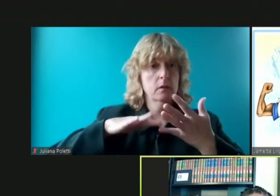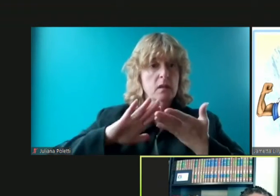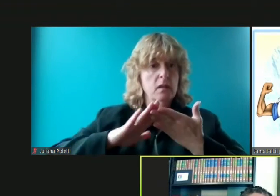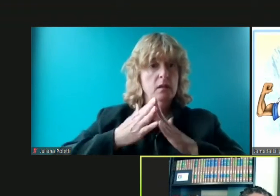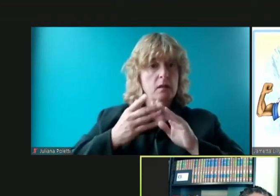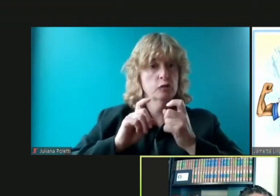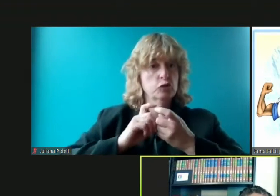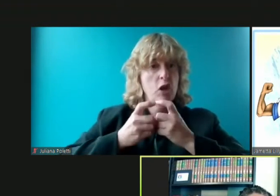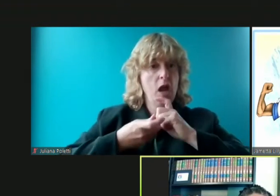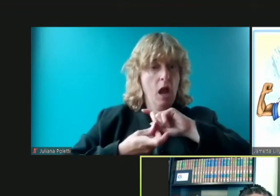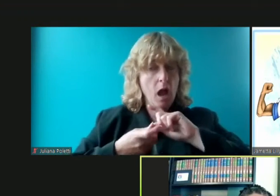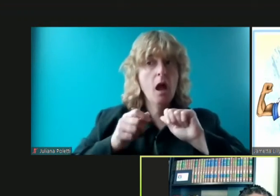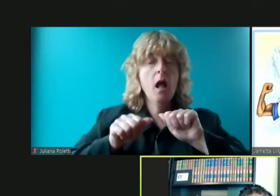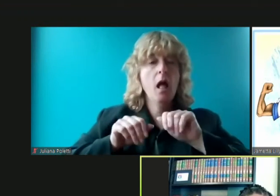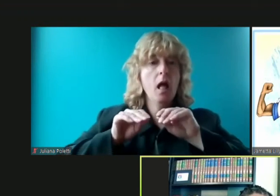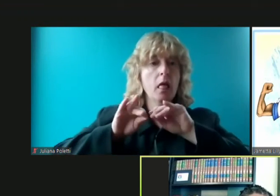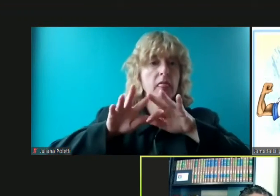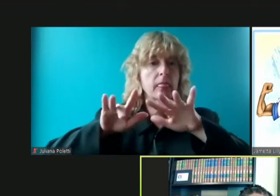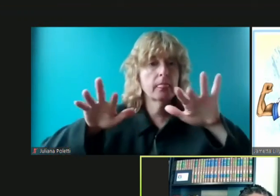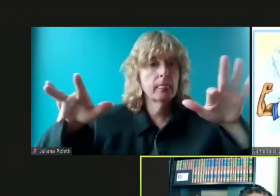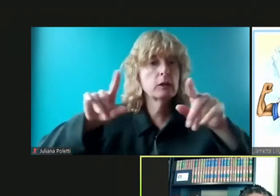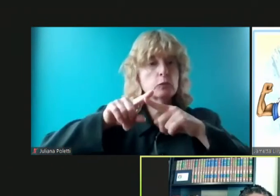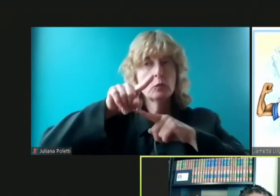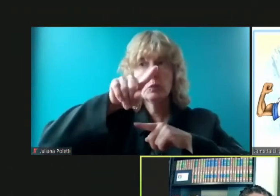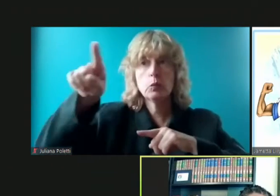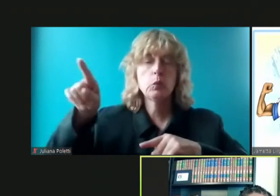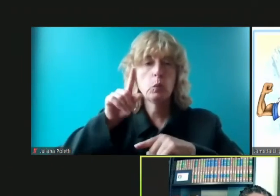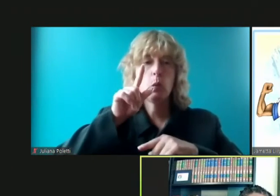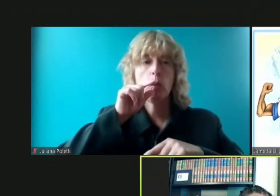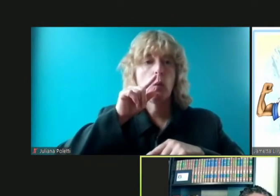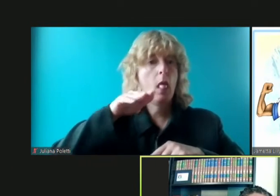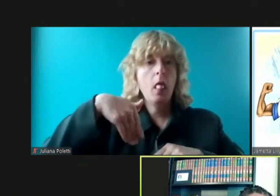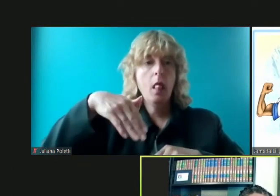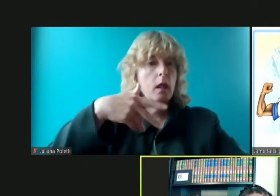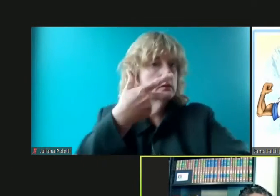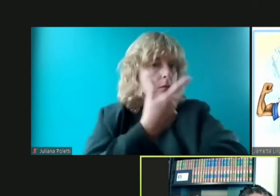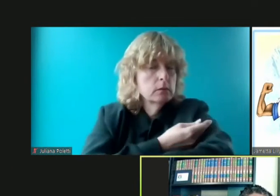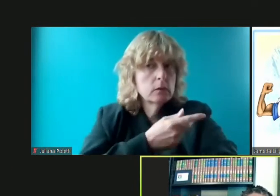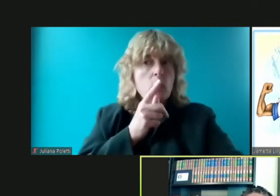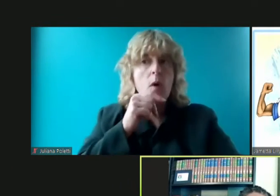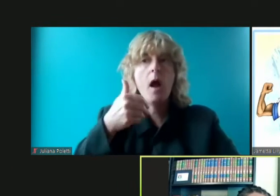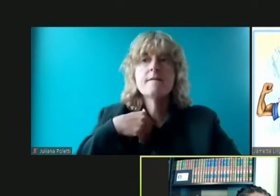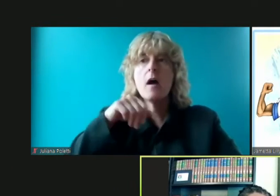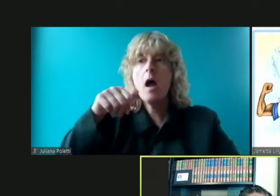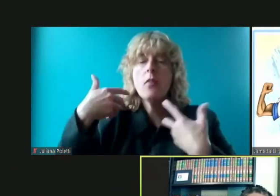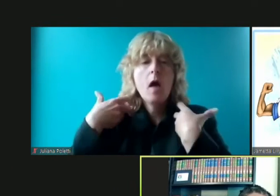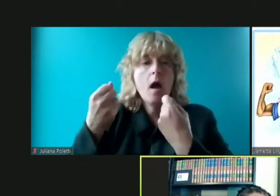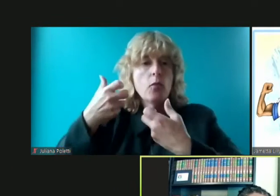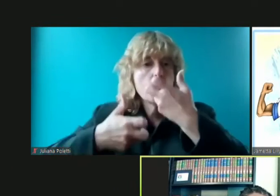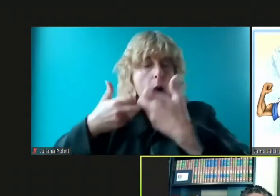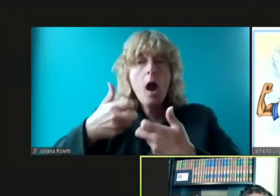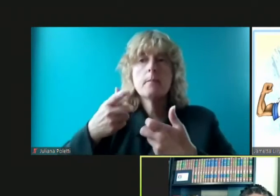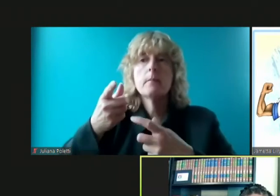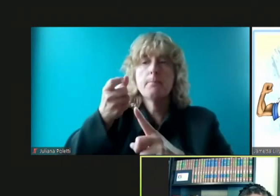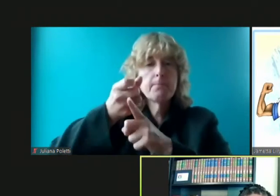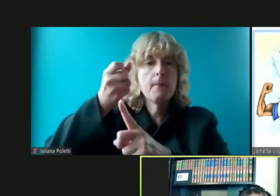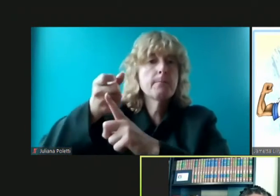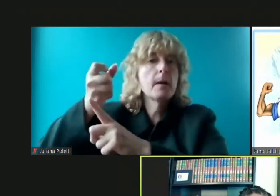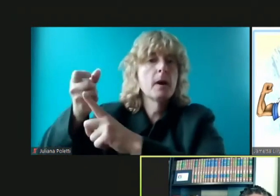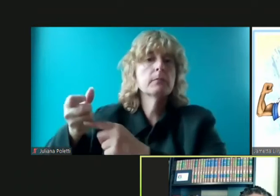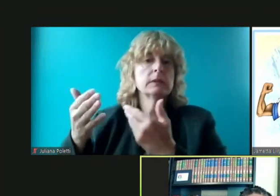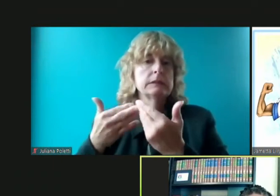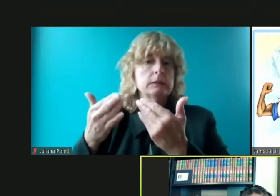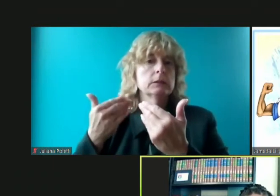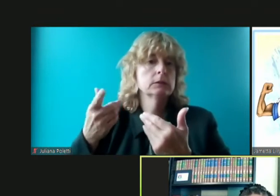who might not be on who may not be vaccinated who have underlying conditions or who just may for some reason